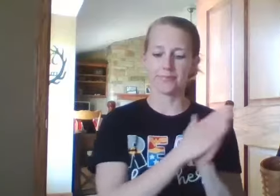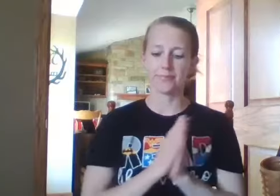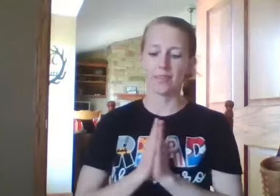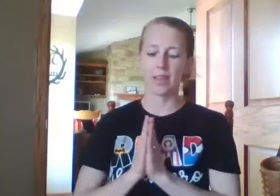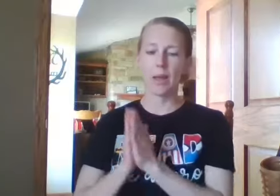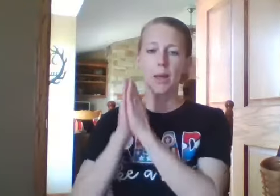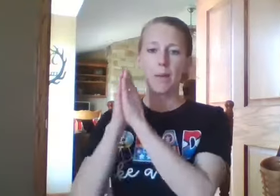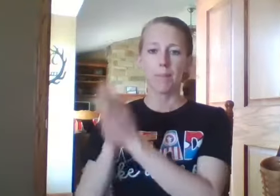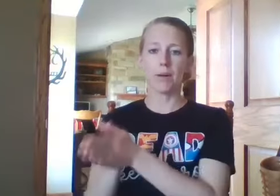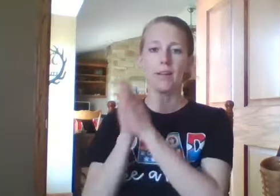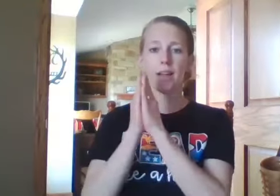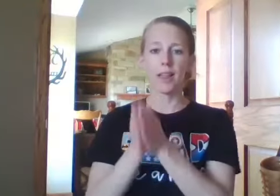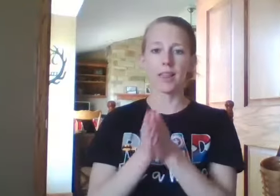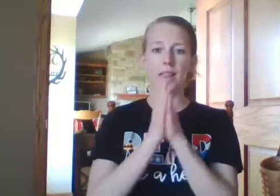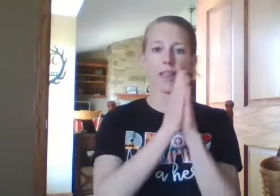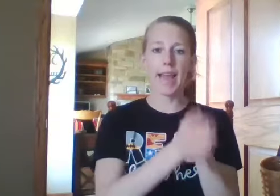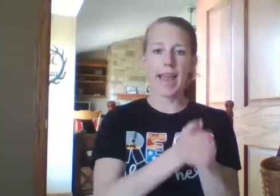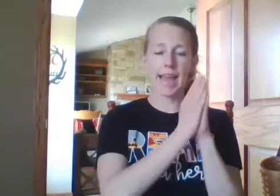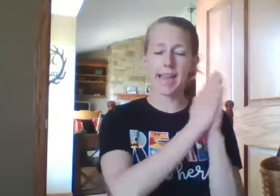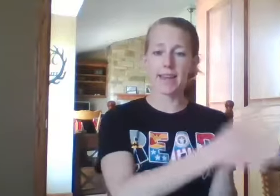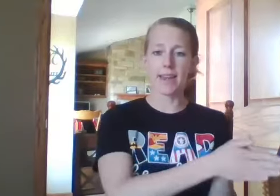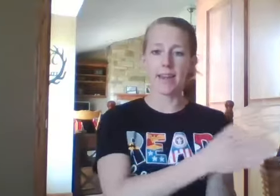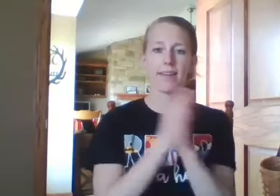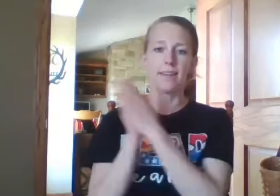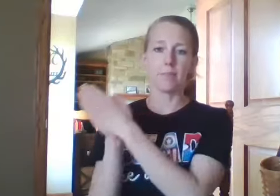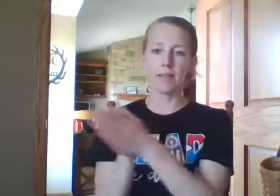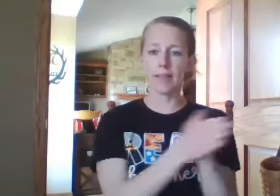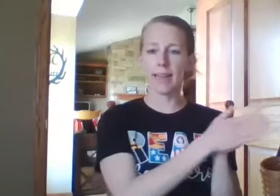p-l-ein, plain,